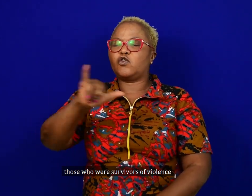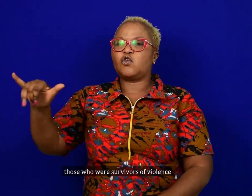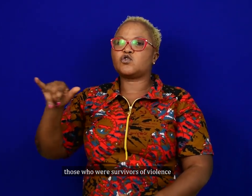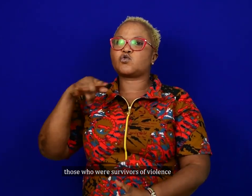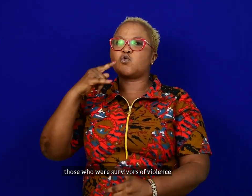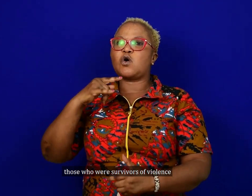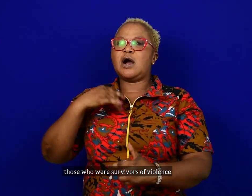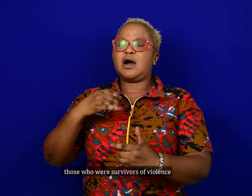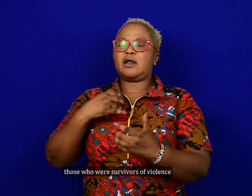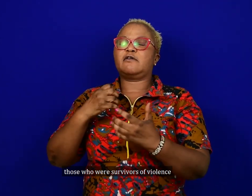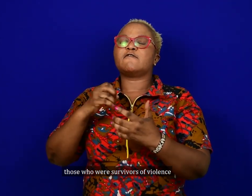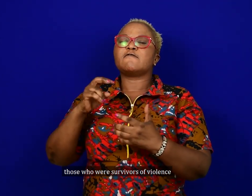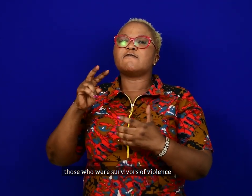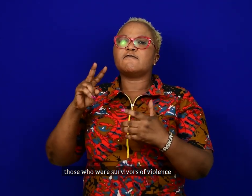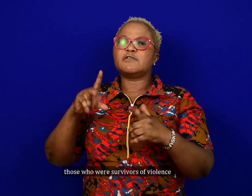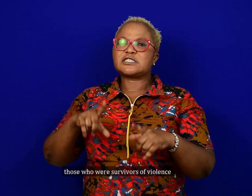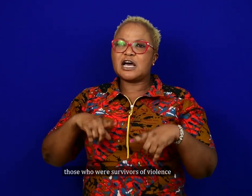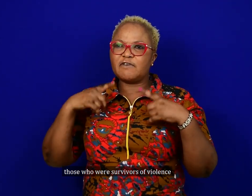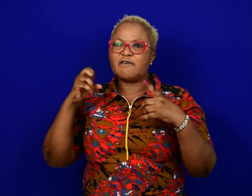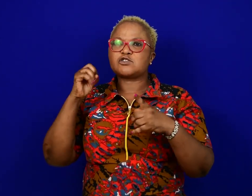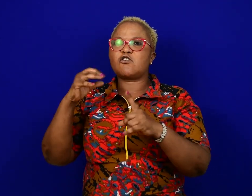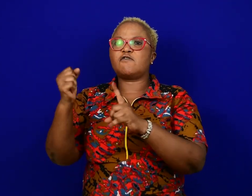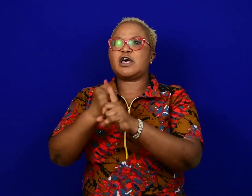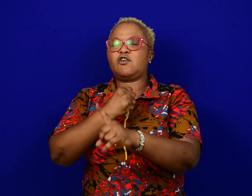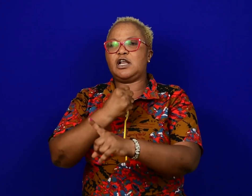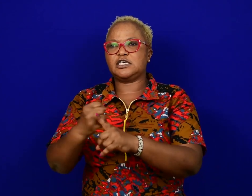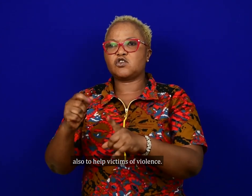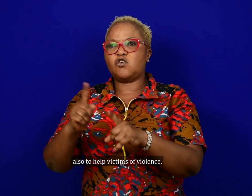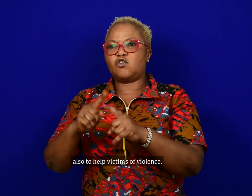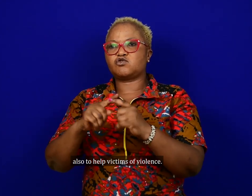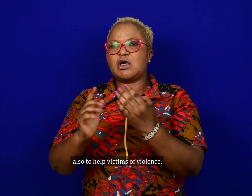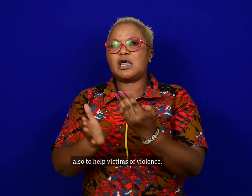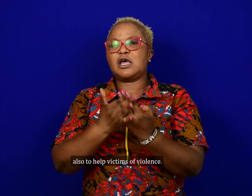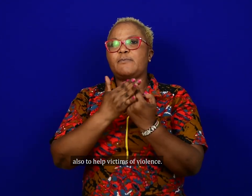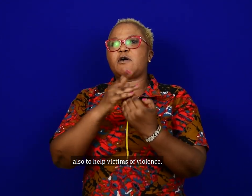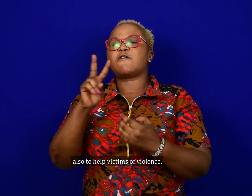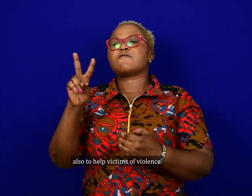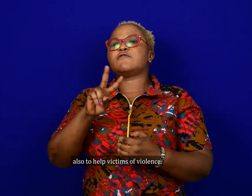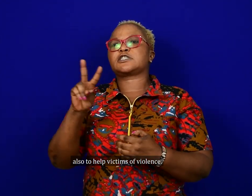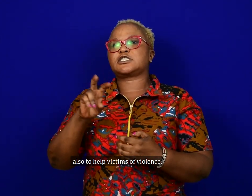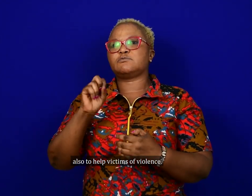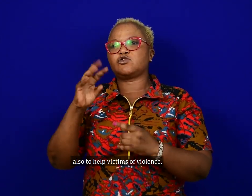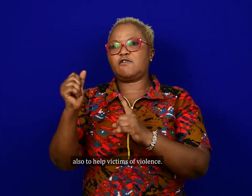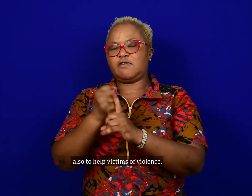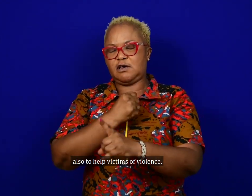of violence, and also to help victims of violence.